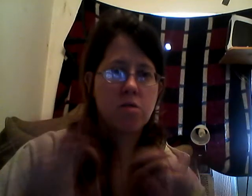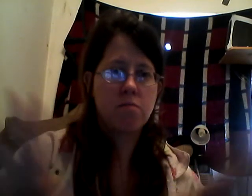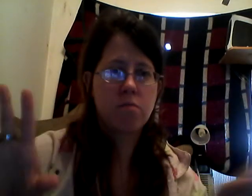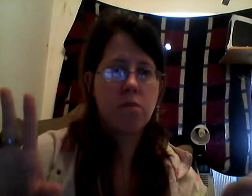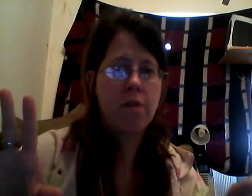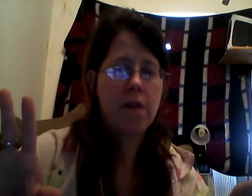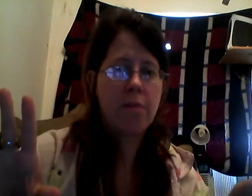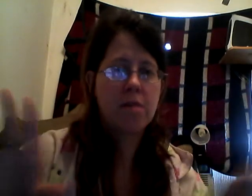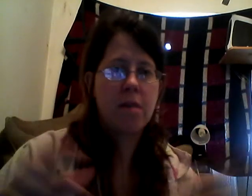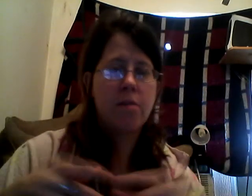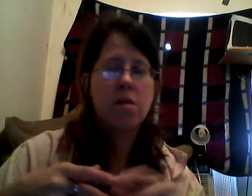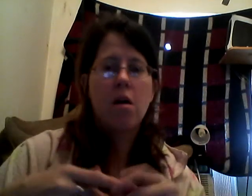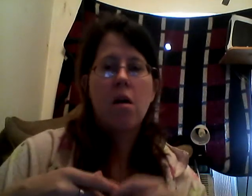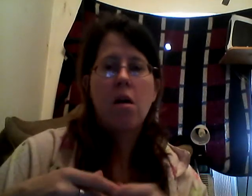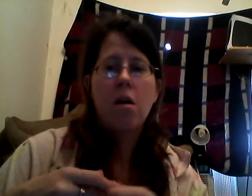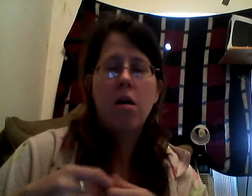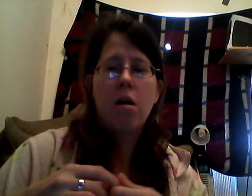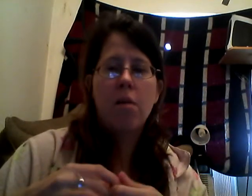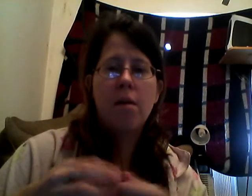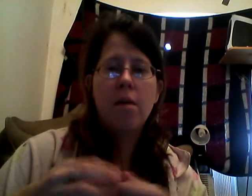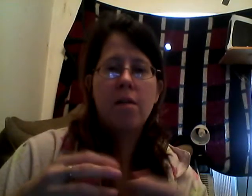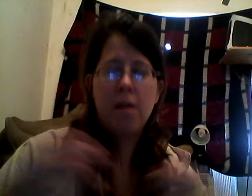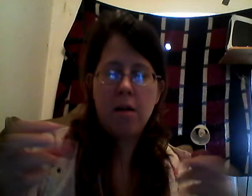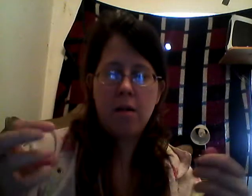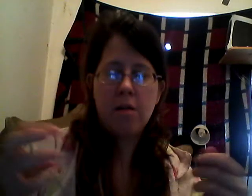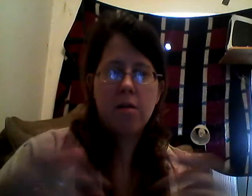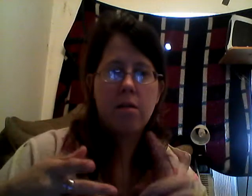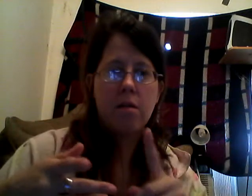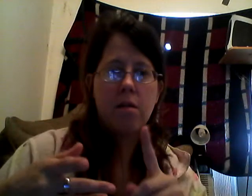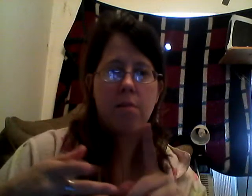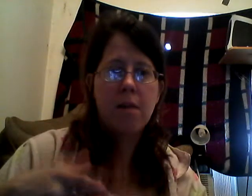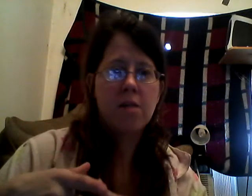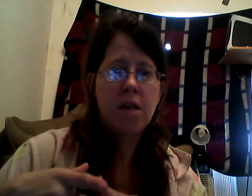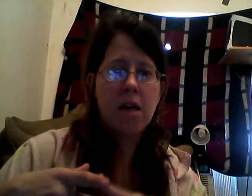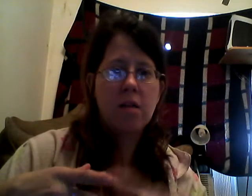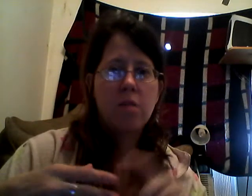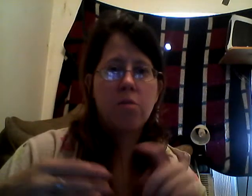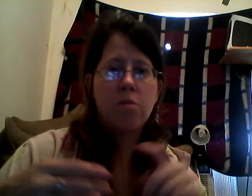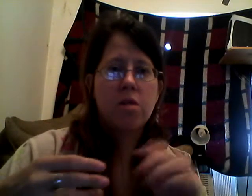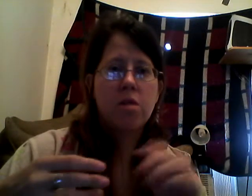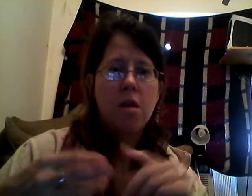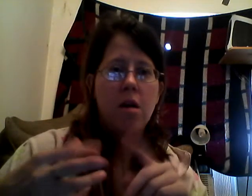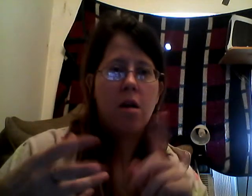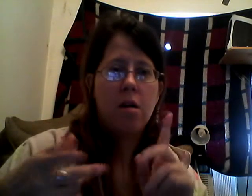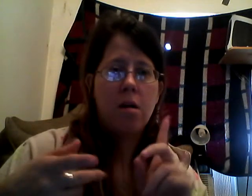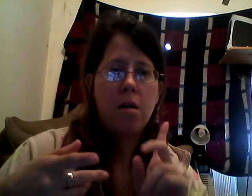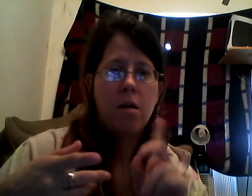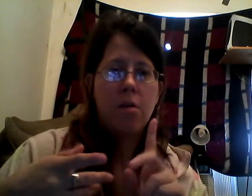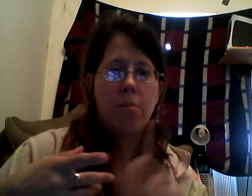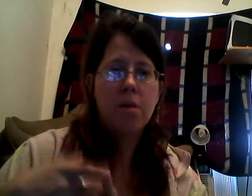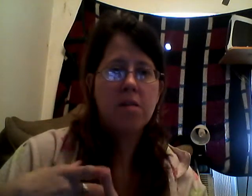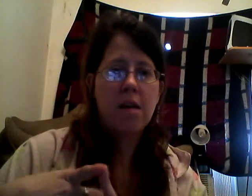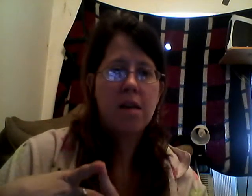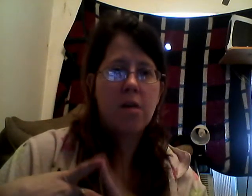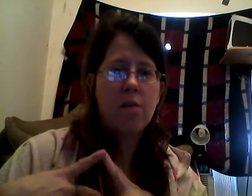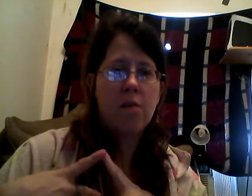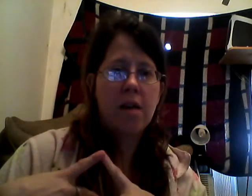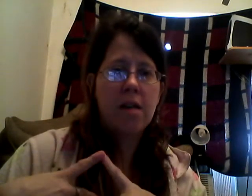whatever happens, happens. Um, and then, Magic Kingdom, which, Buzz Lightyear, we're going to hit that